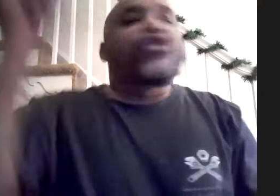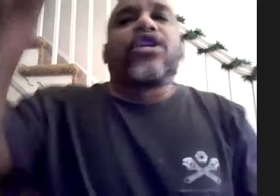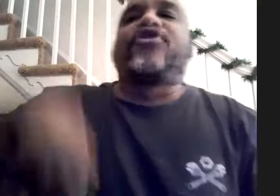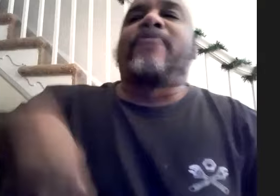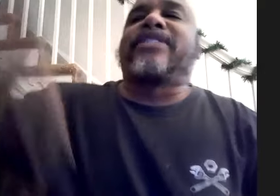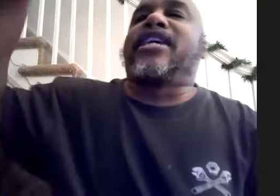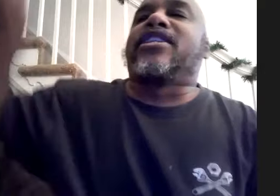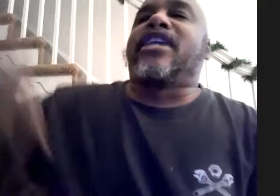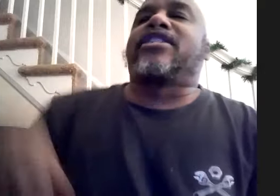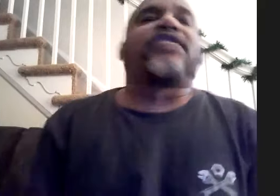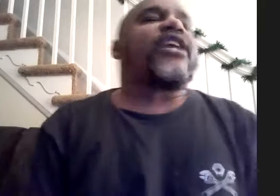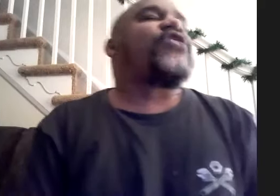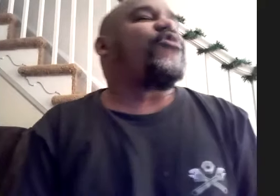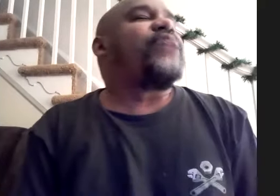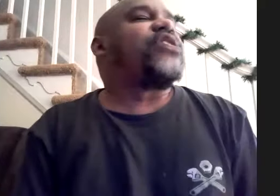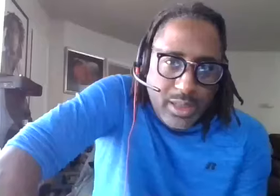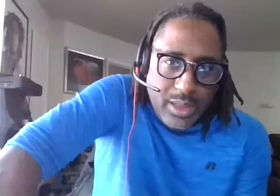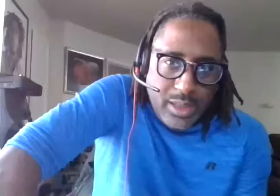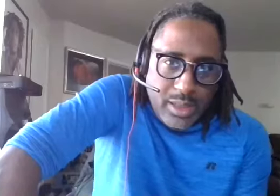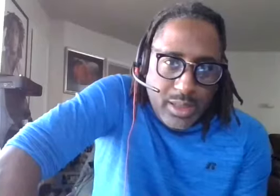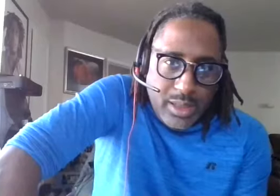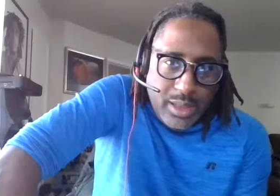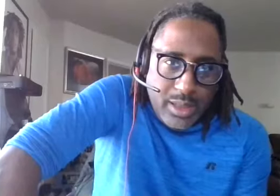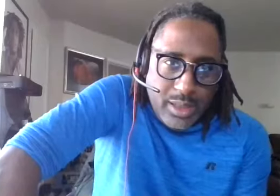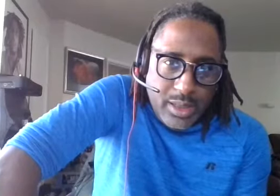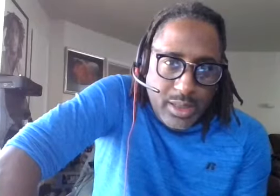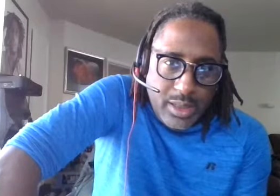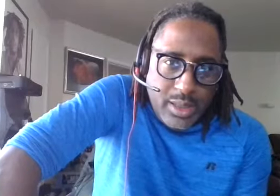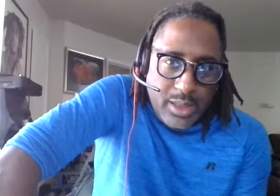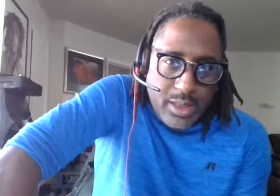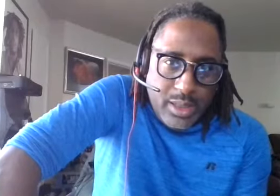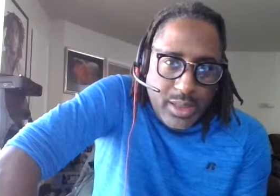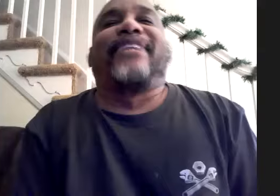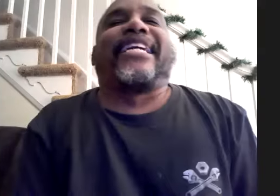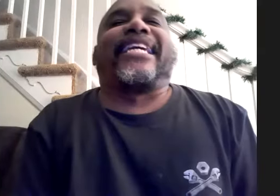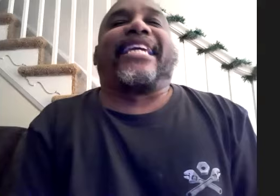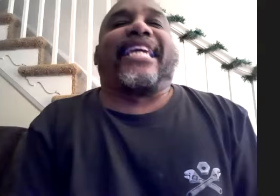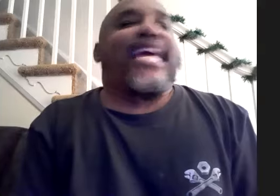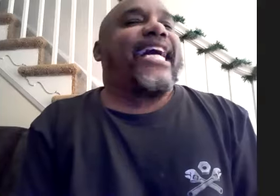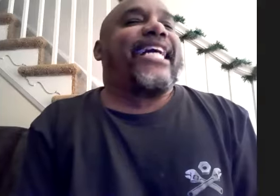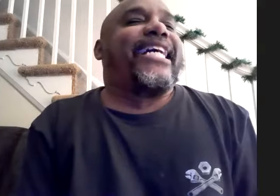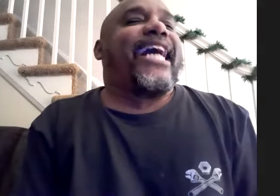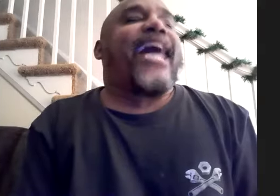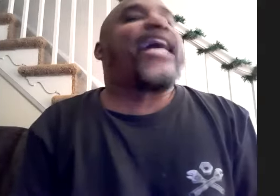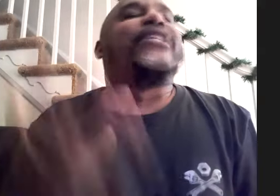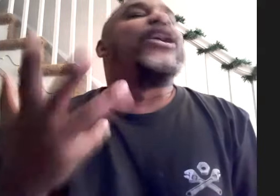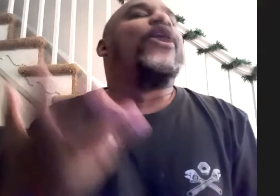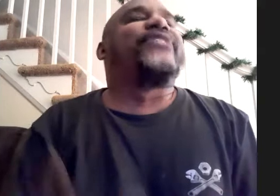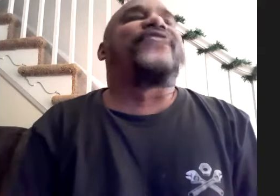looking through my cd collection he's like your roommate listens to a lot of different stuff and i'm like yeah i i wasn't home and i just found that